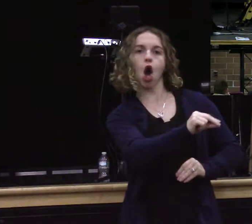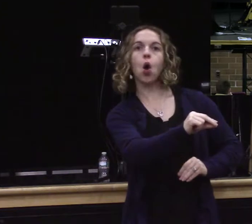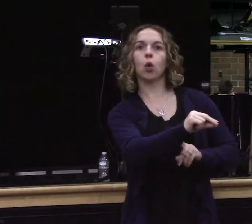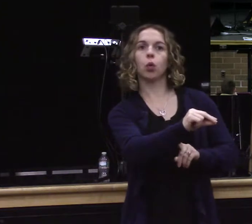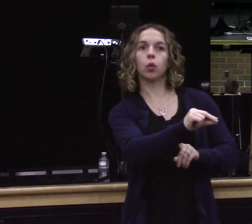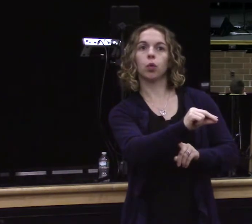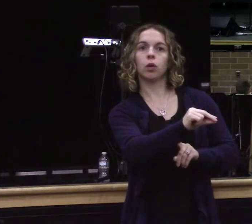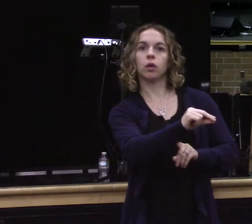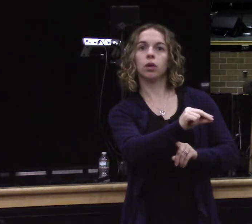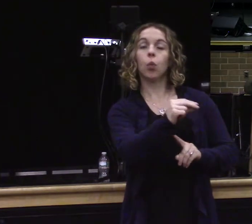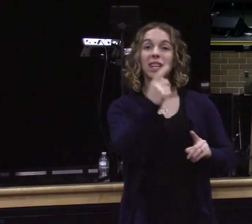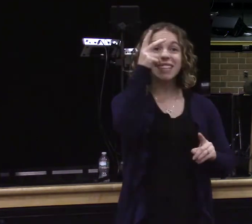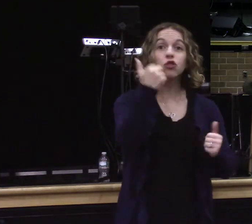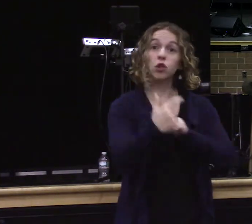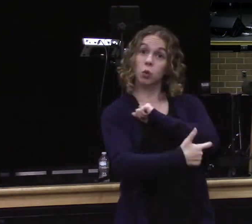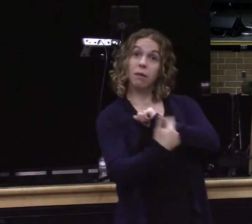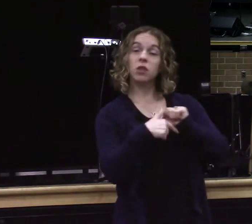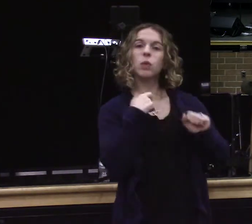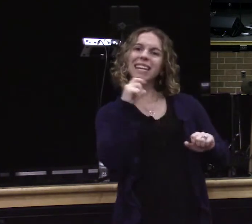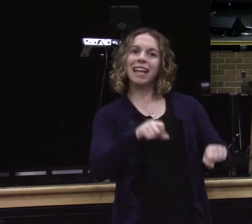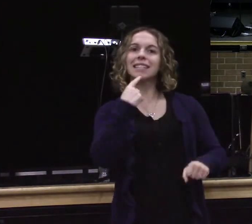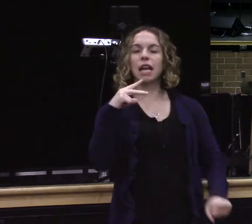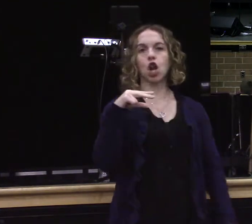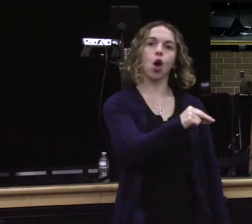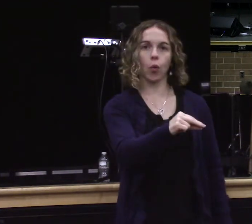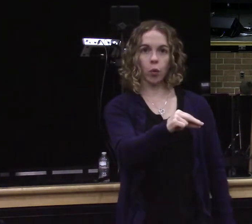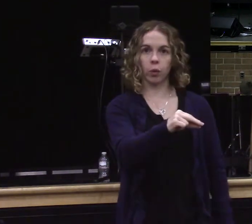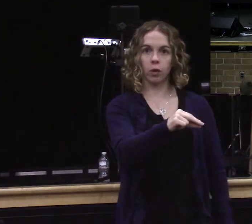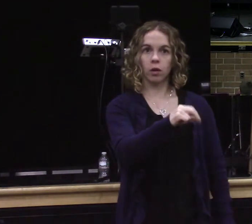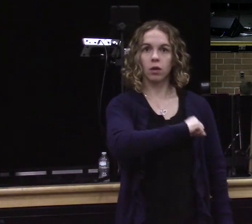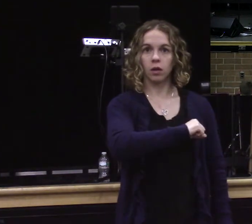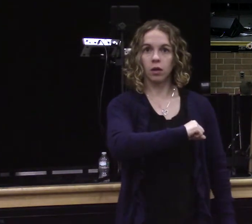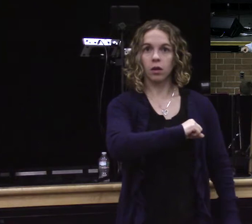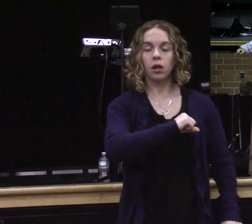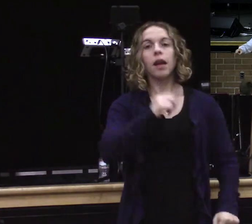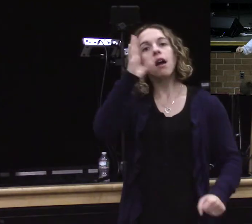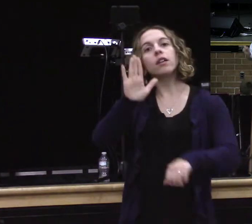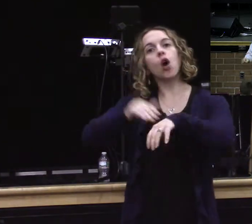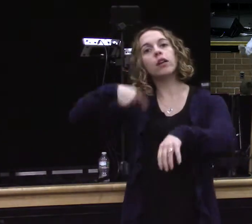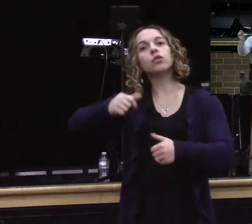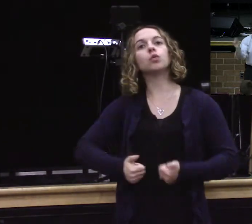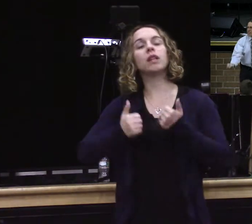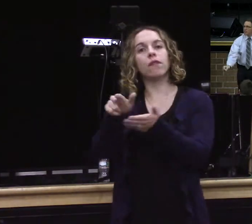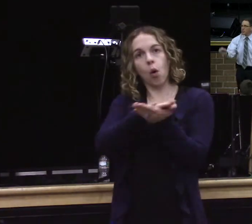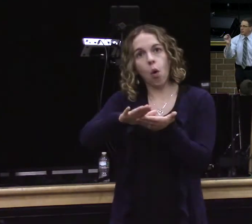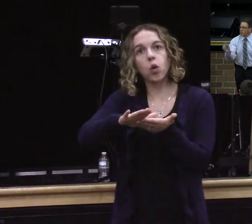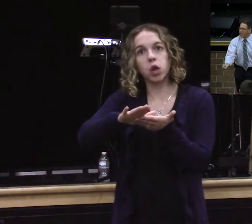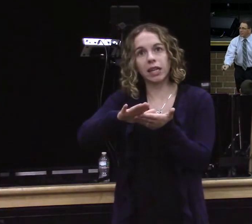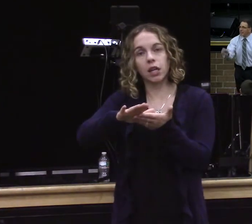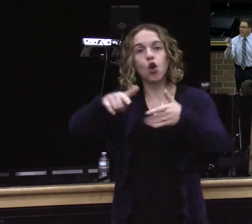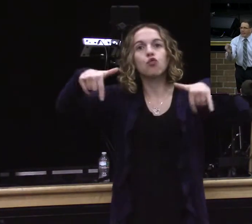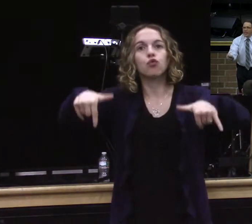desires. Hallelujah. But to live righteously and wholly in this